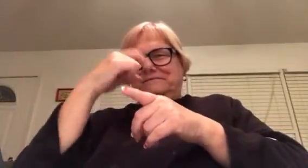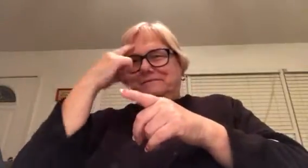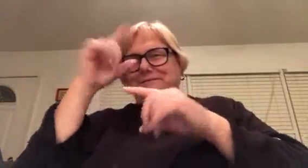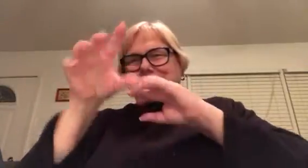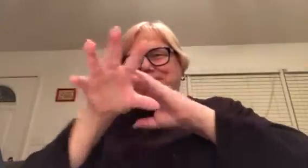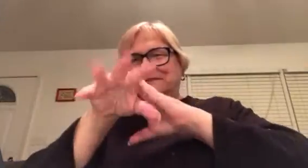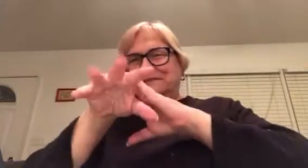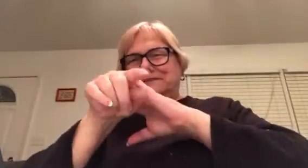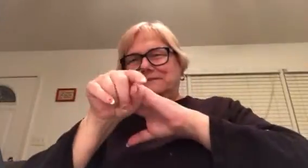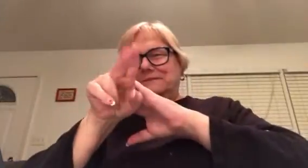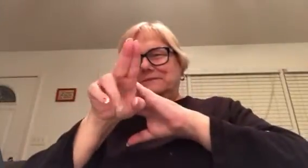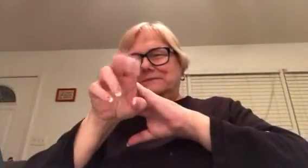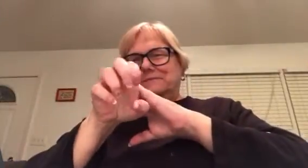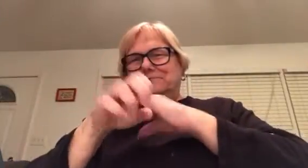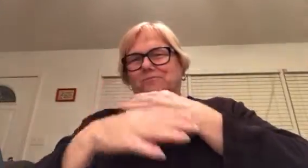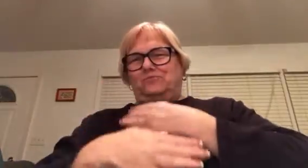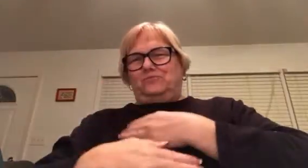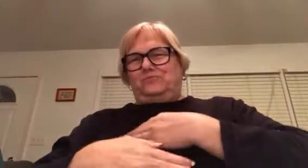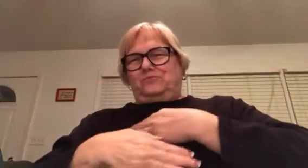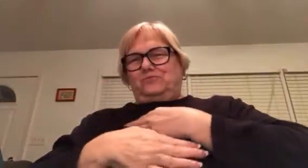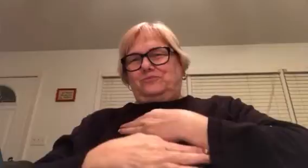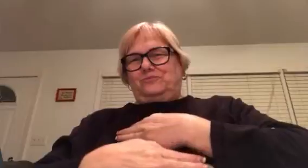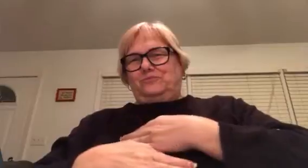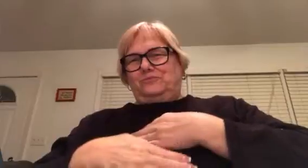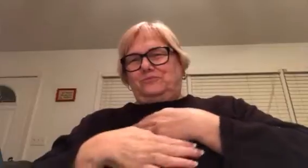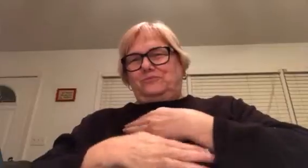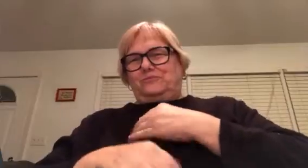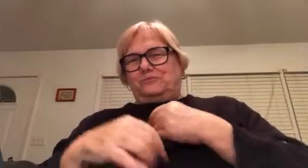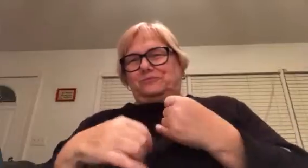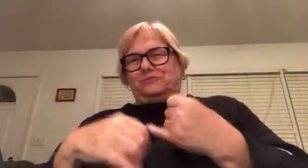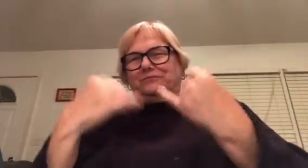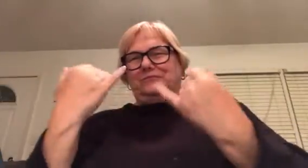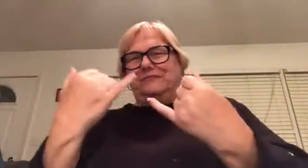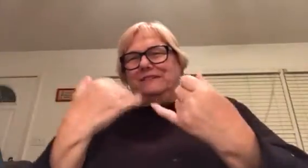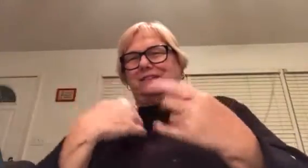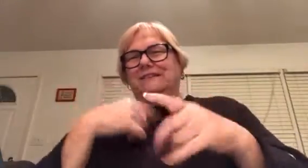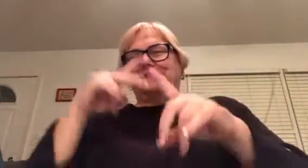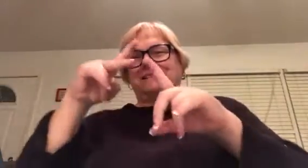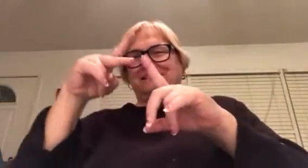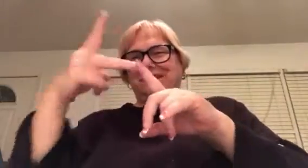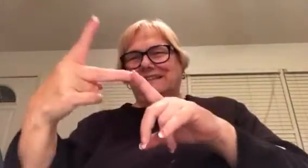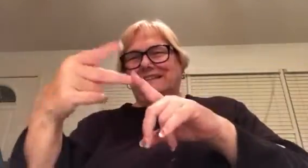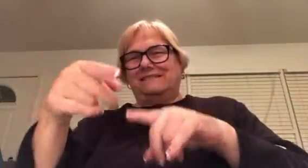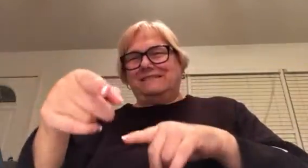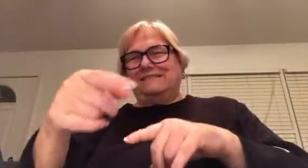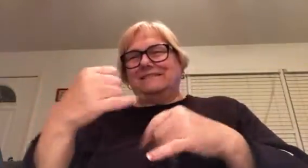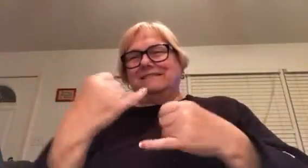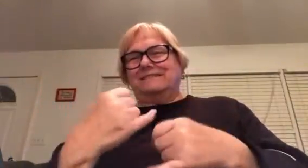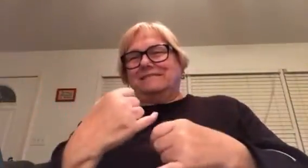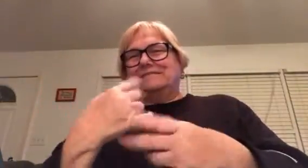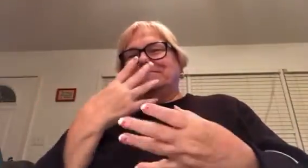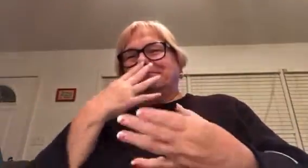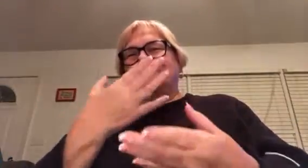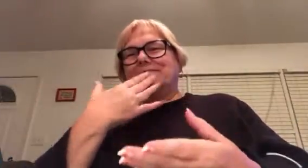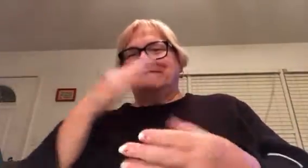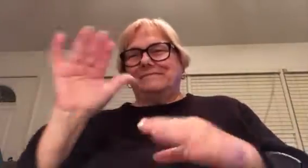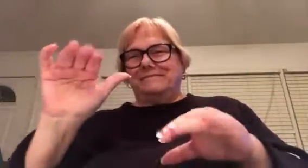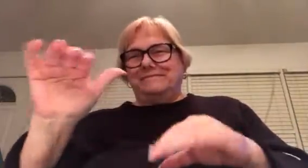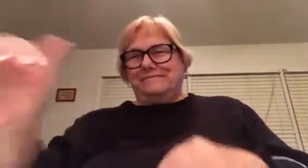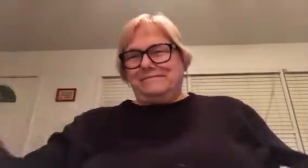a fish. Would you want to be in 100% water or something made with water? Oh. Choose dull fruit bowls in 100% juice. I